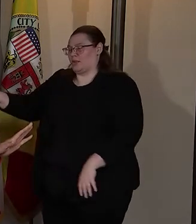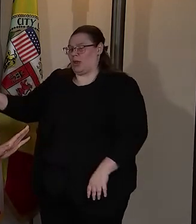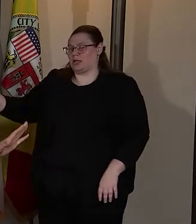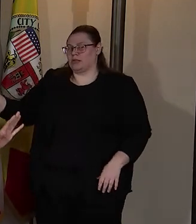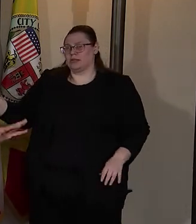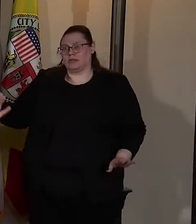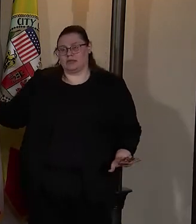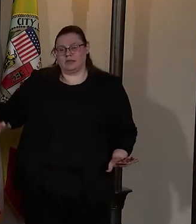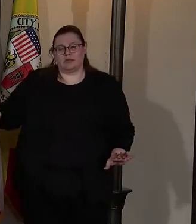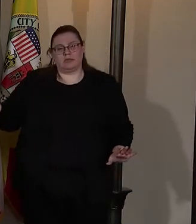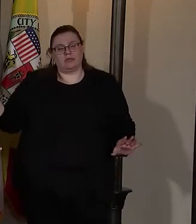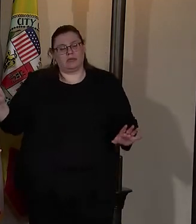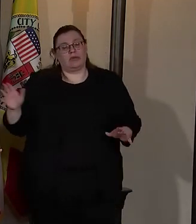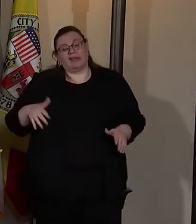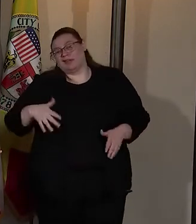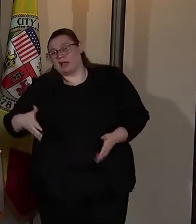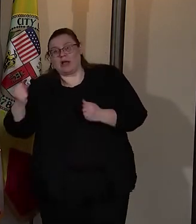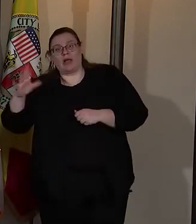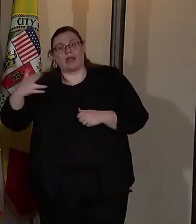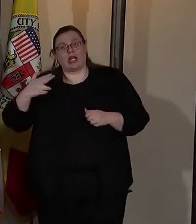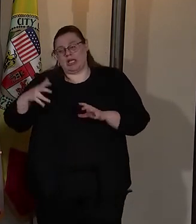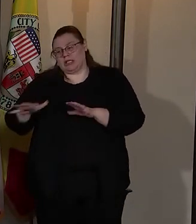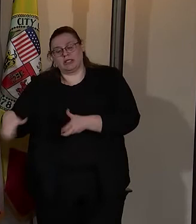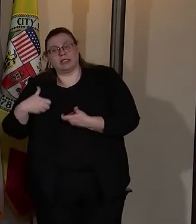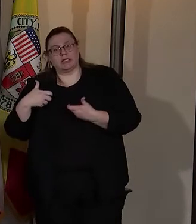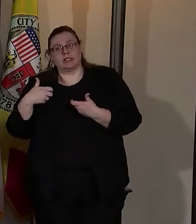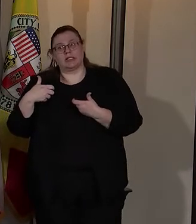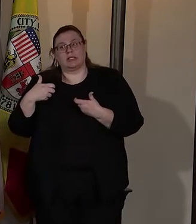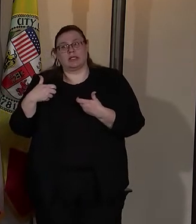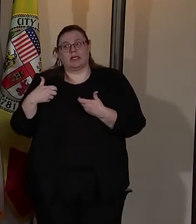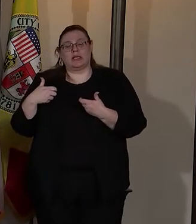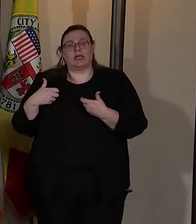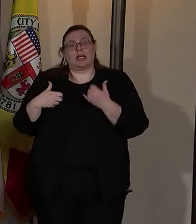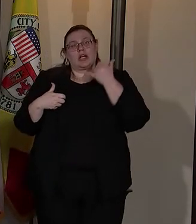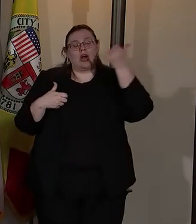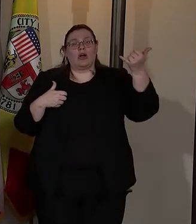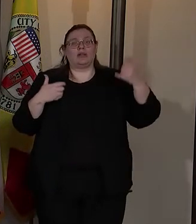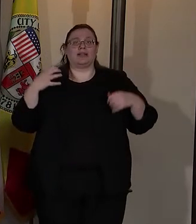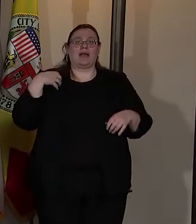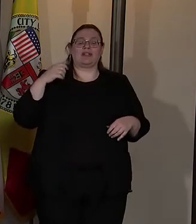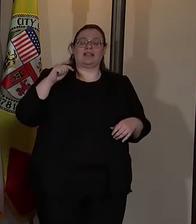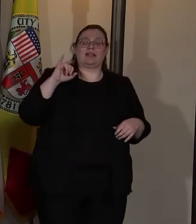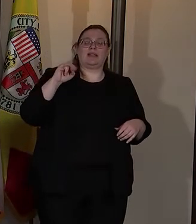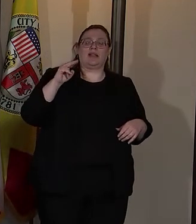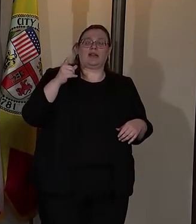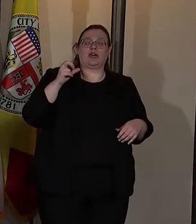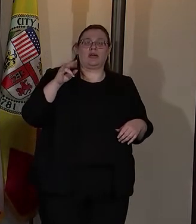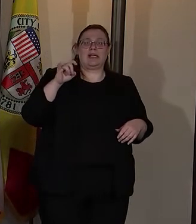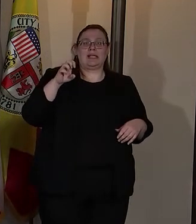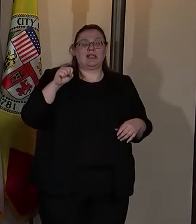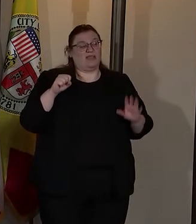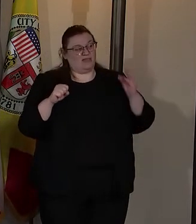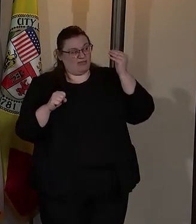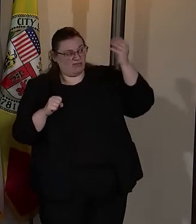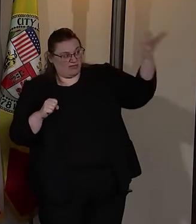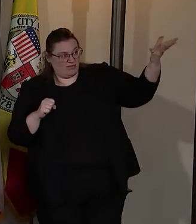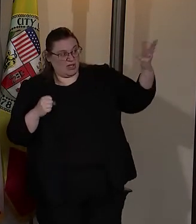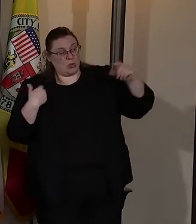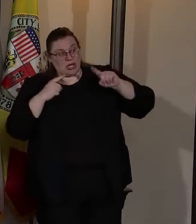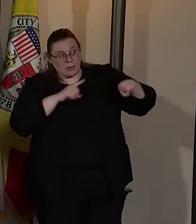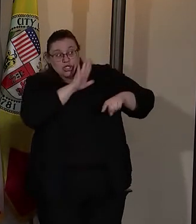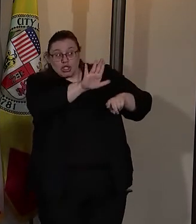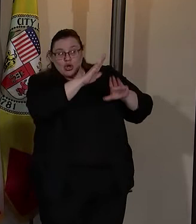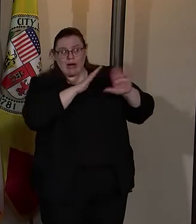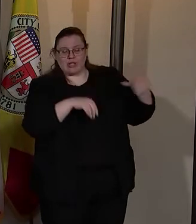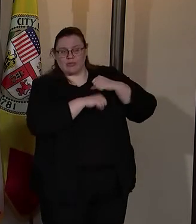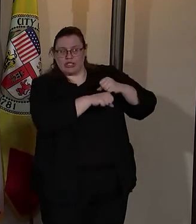They buried their guns. They went and dug up their guns and they called Captain Tengaridi's and they said, we're coming to your house to